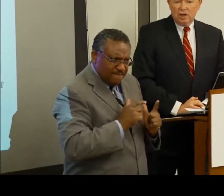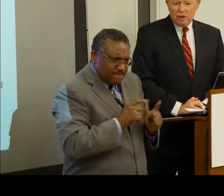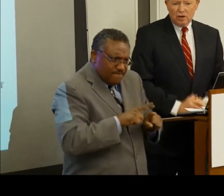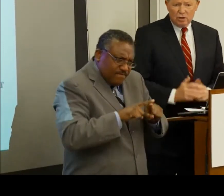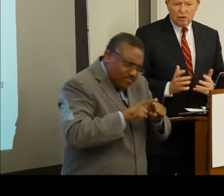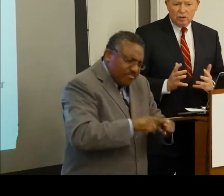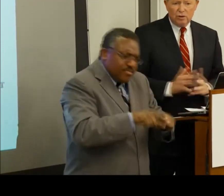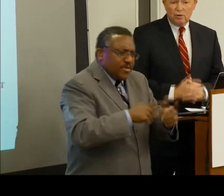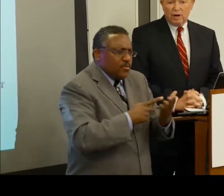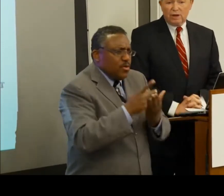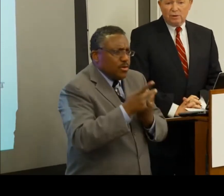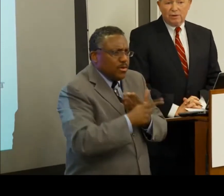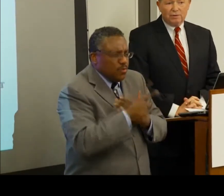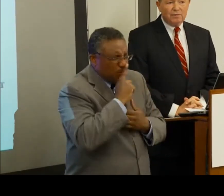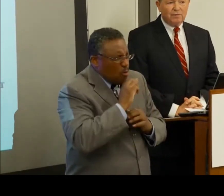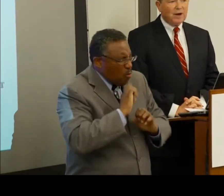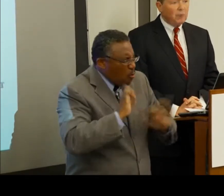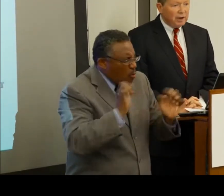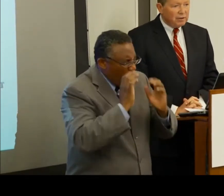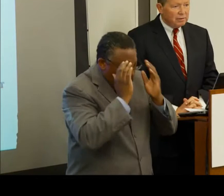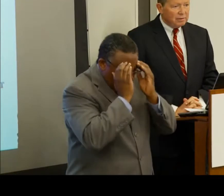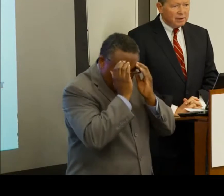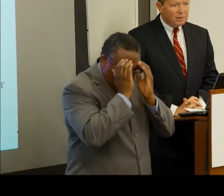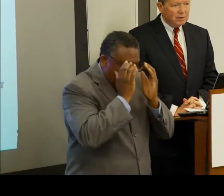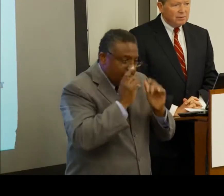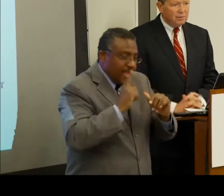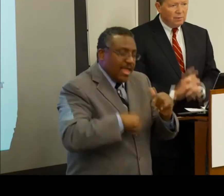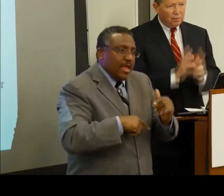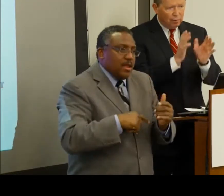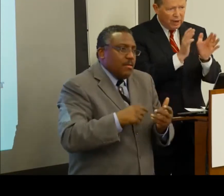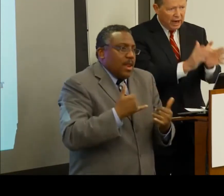too critical to fiddle with.